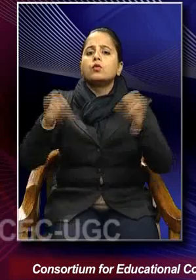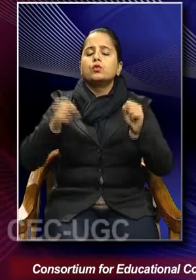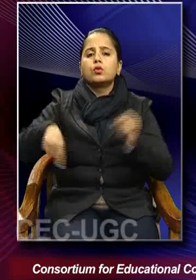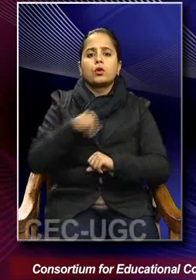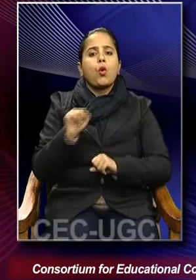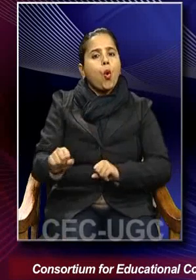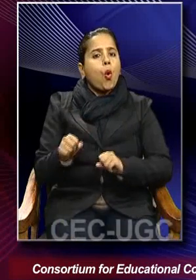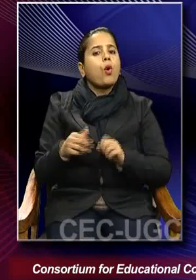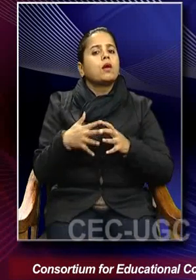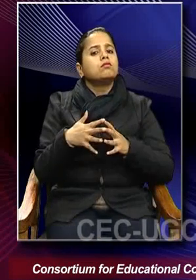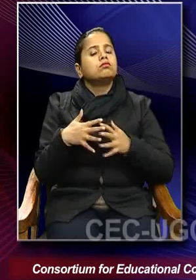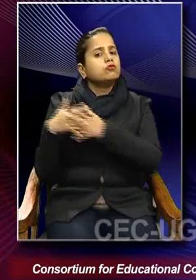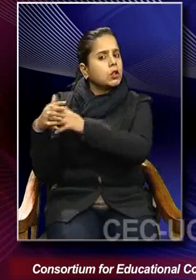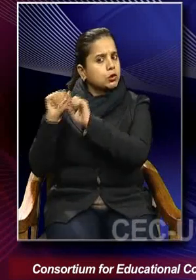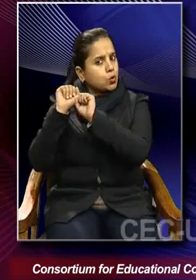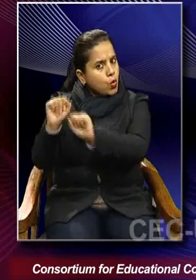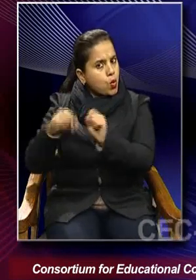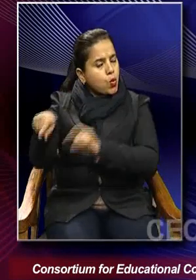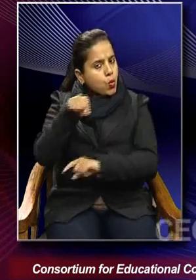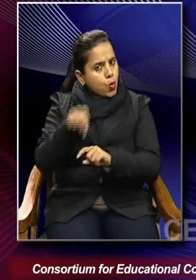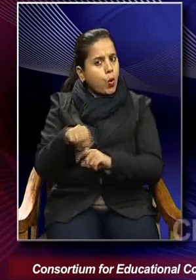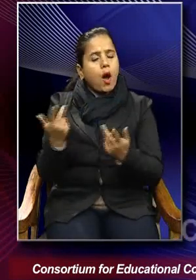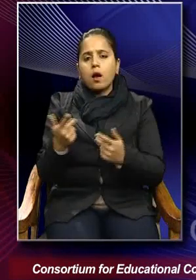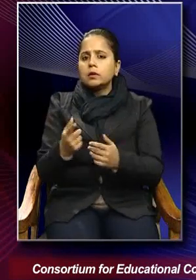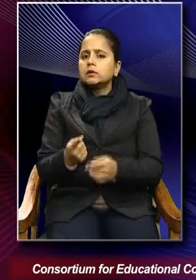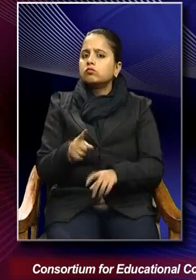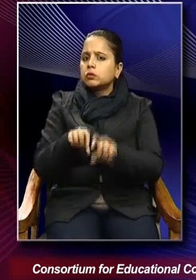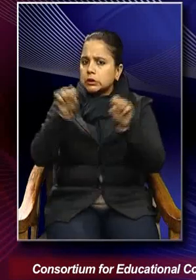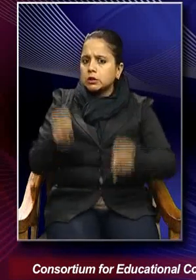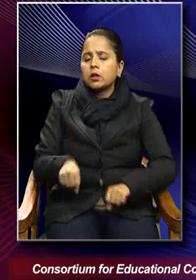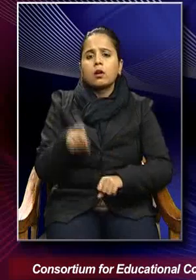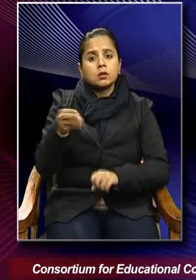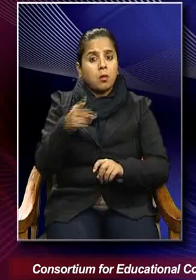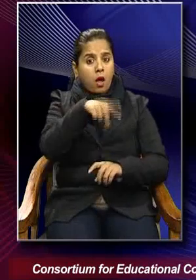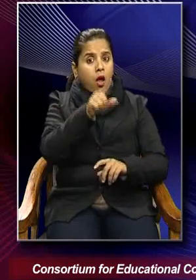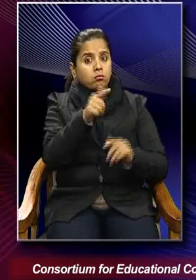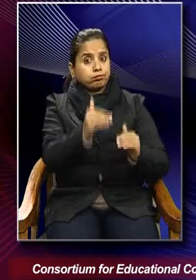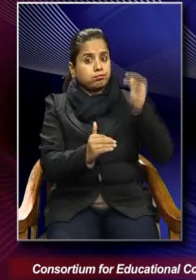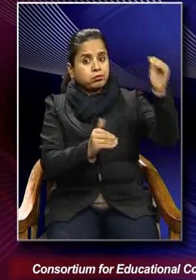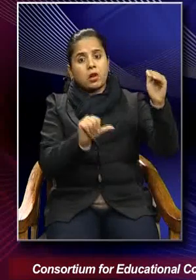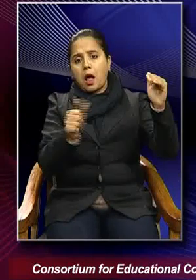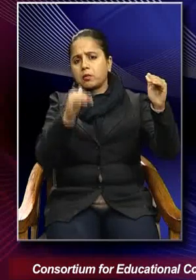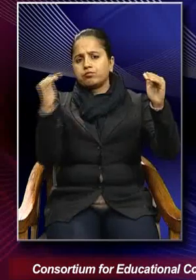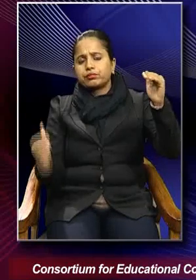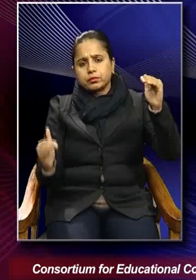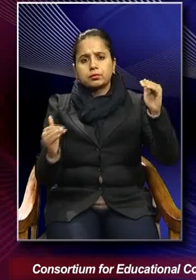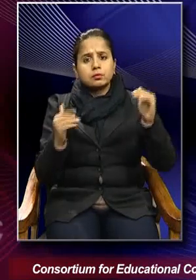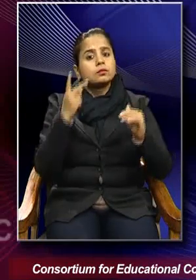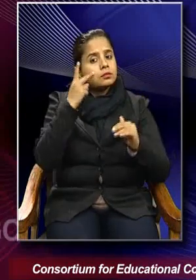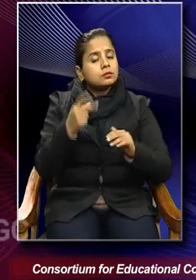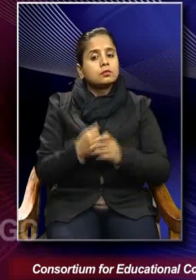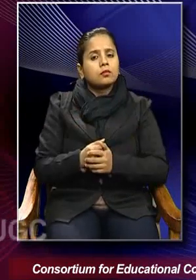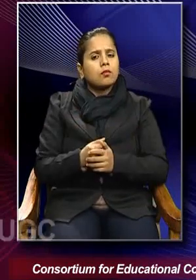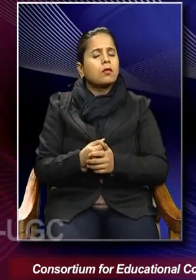system, which had privileged, which power of Europe over others. So, it is a